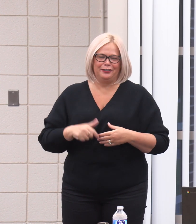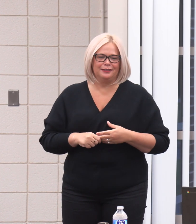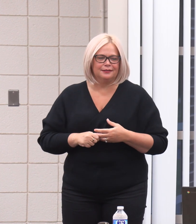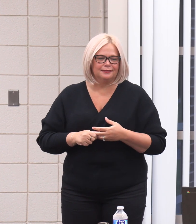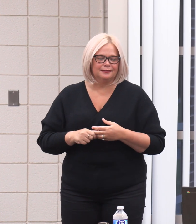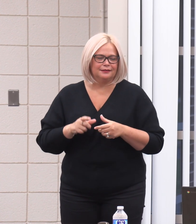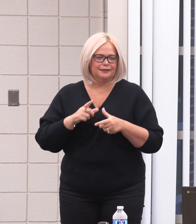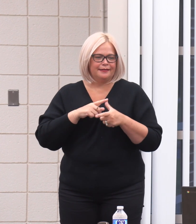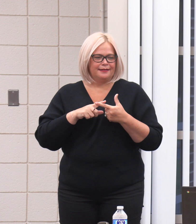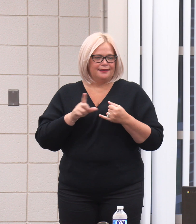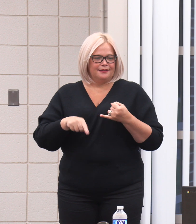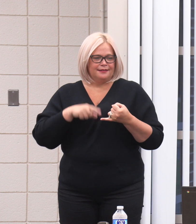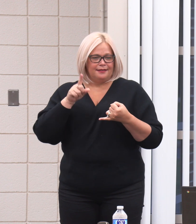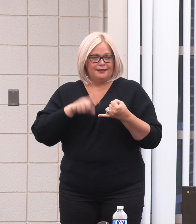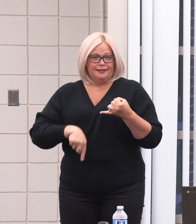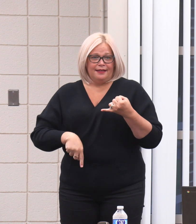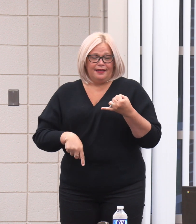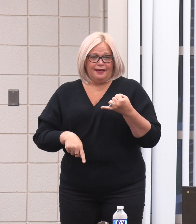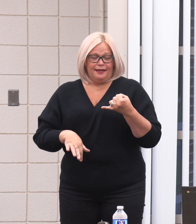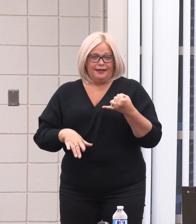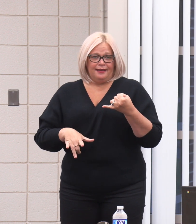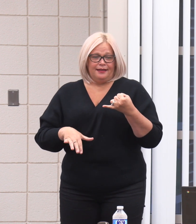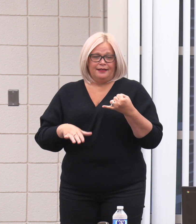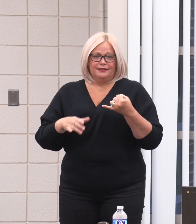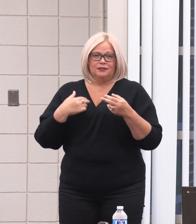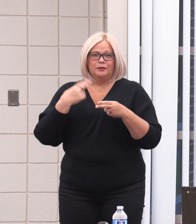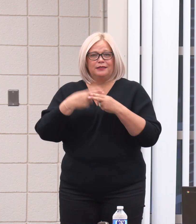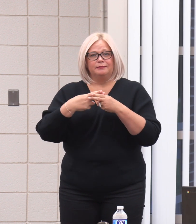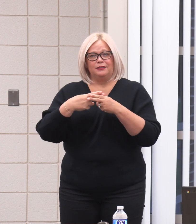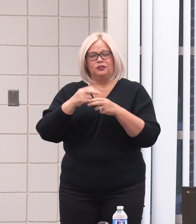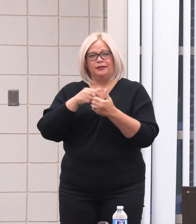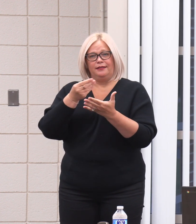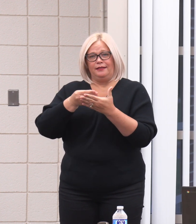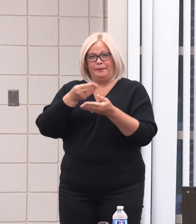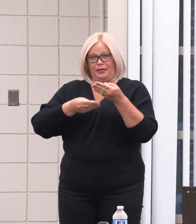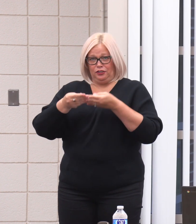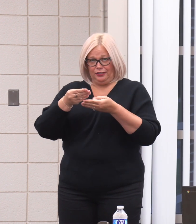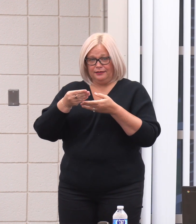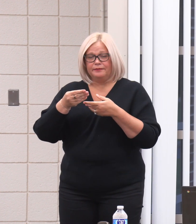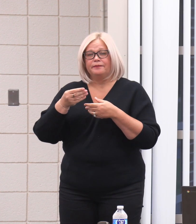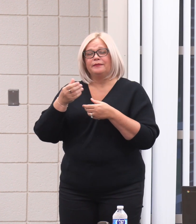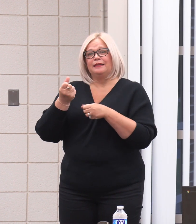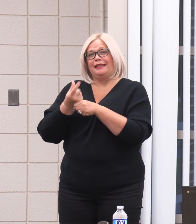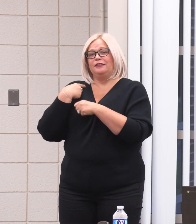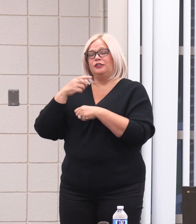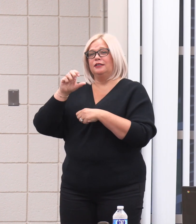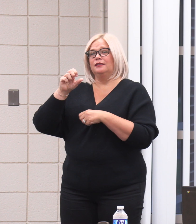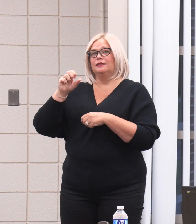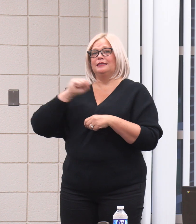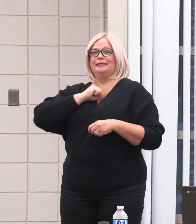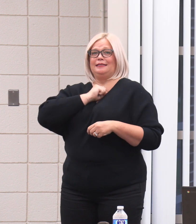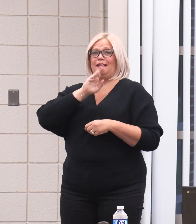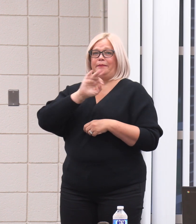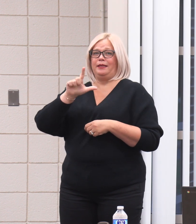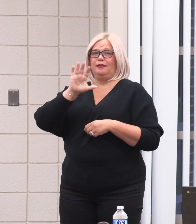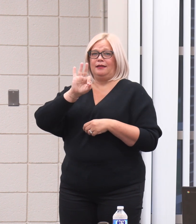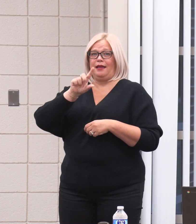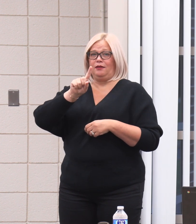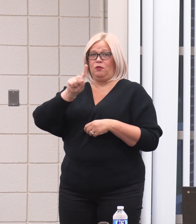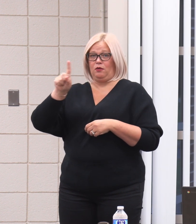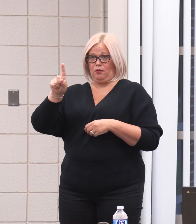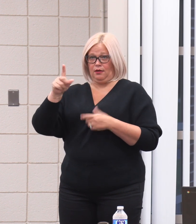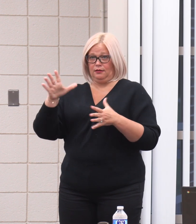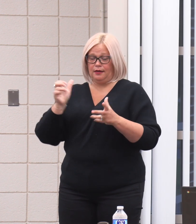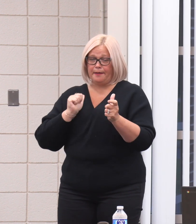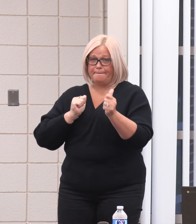And then lastly, I mentioned the budget. So last week, Senate Bill 9-1-1 was